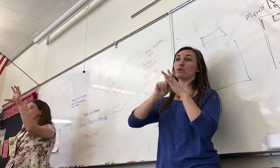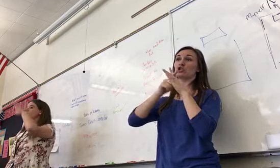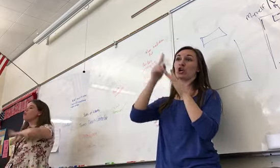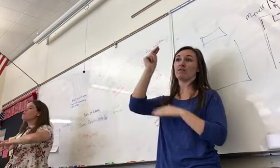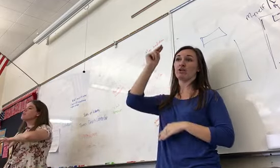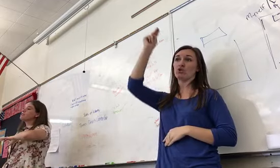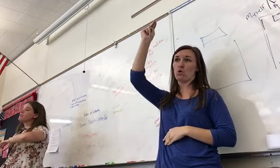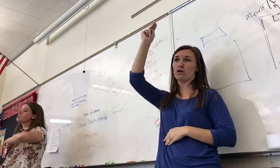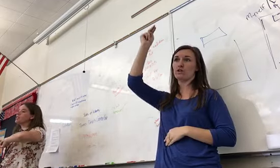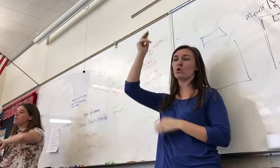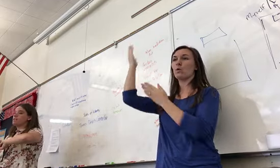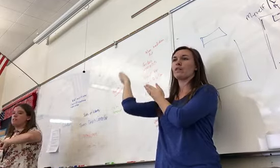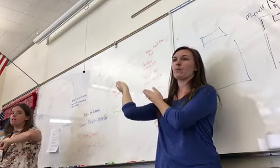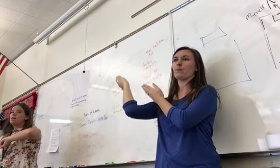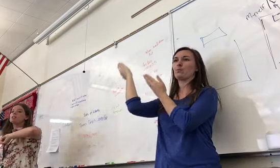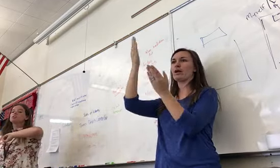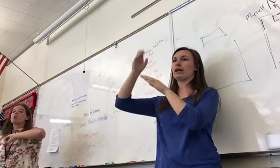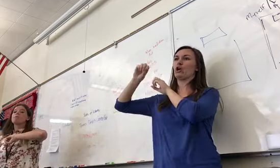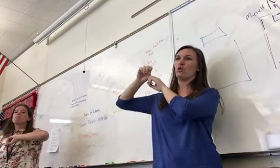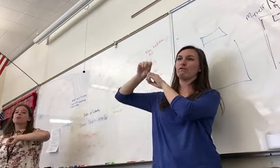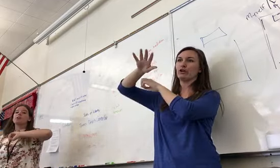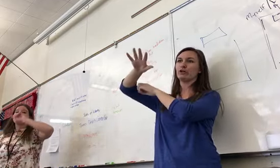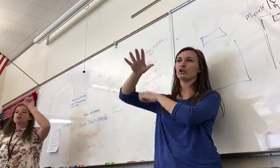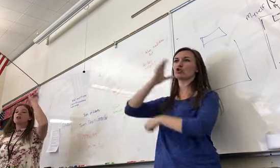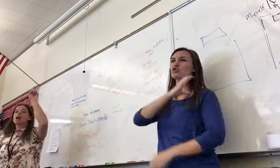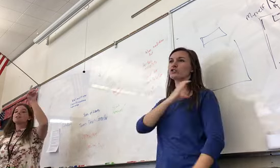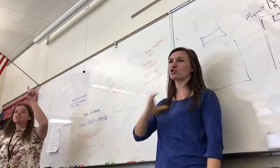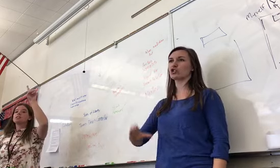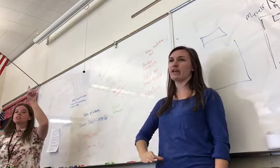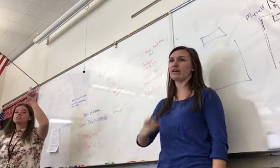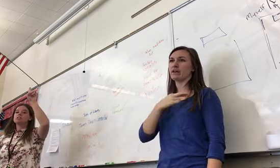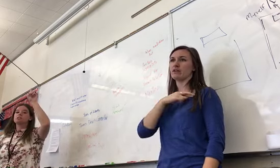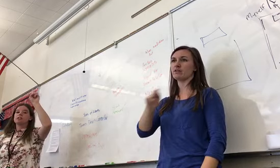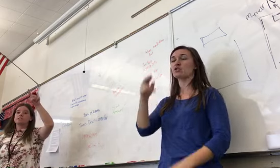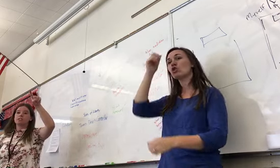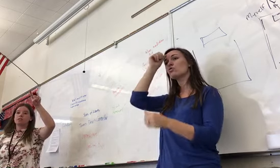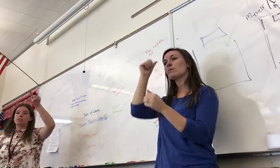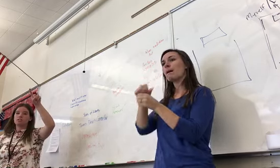bringing over of Christianity. So remember, causation... Do you guys have a question?